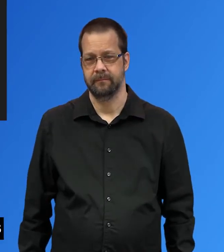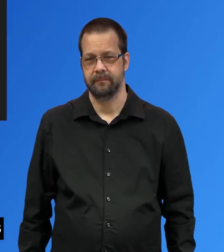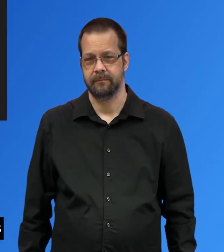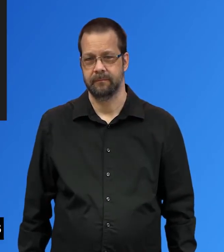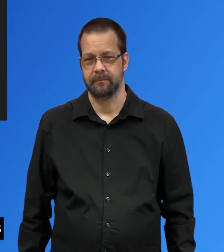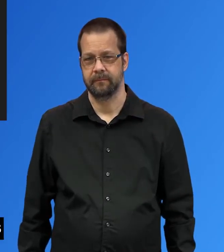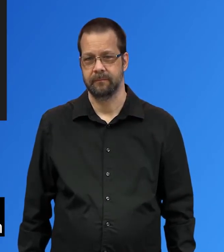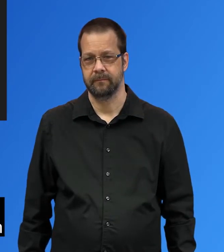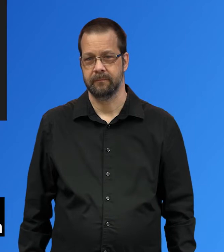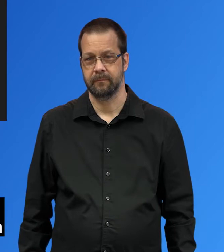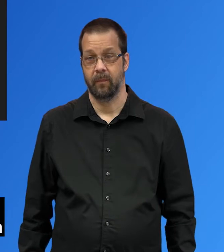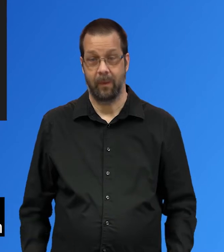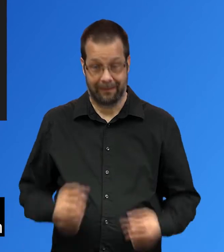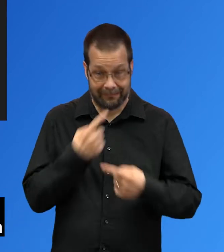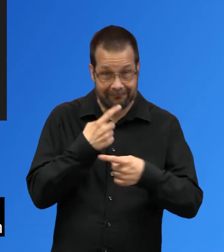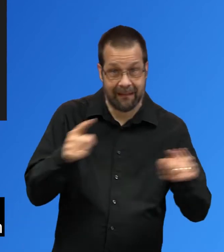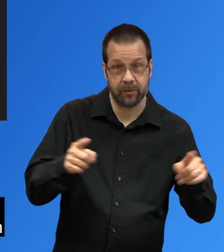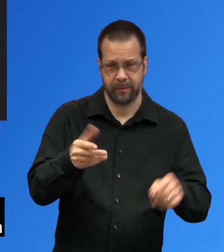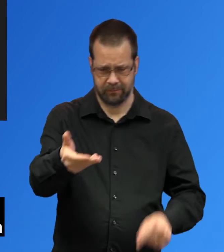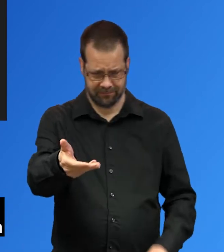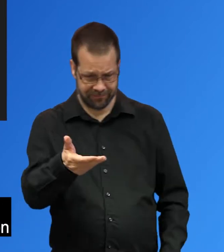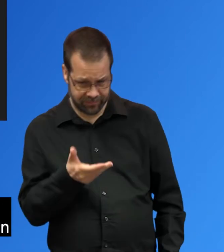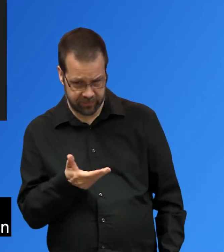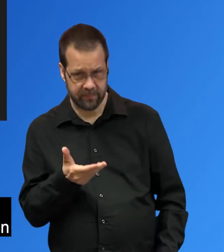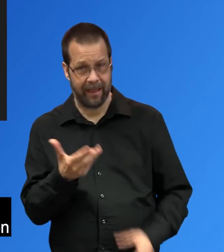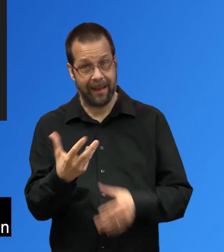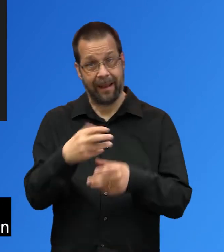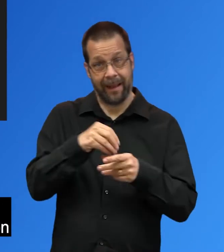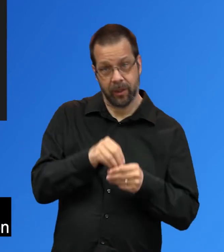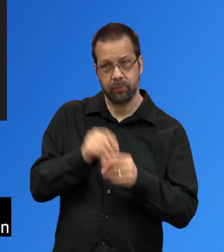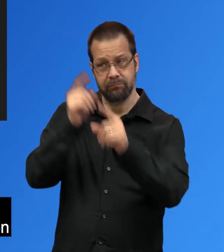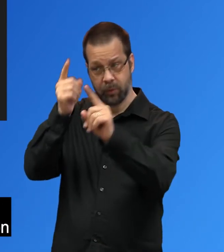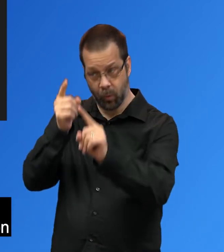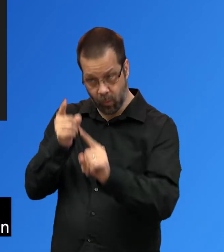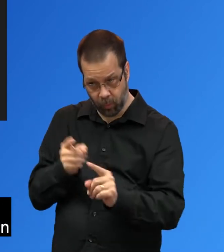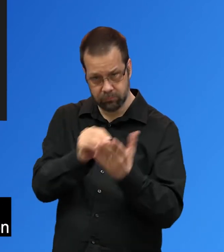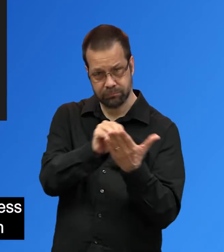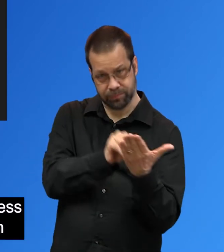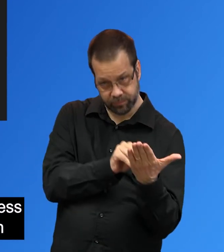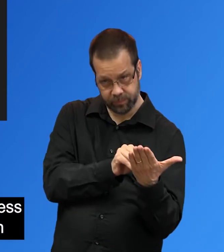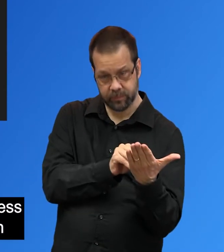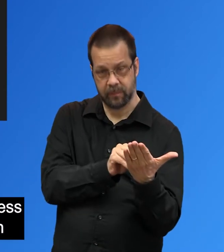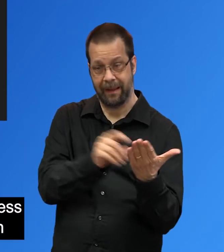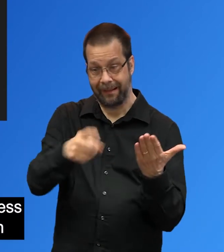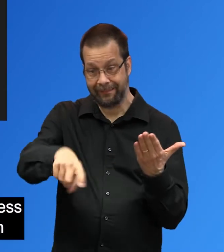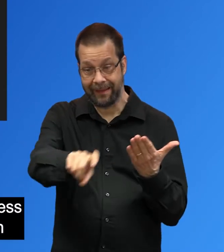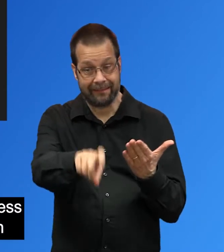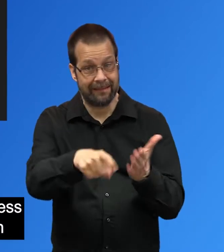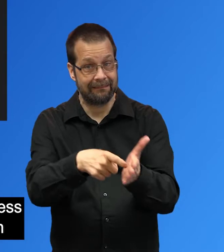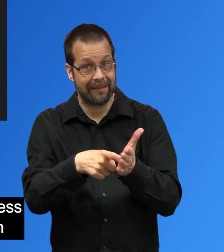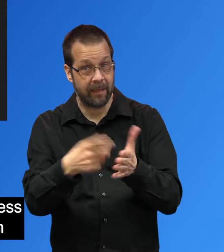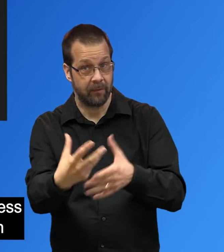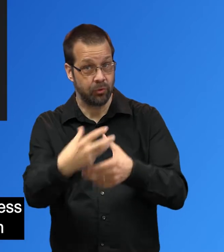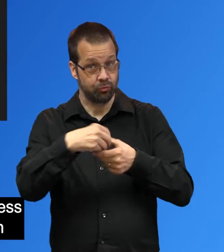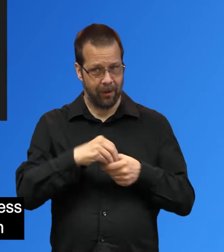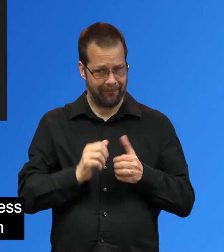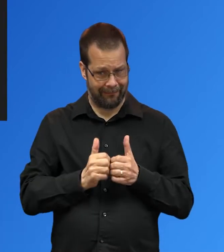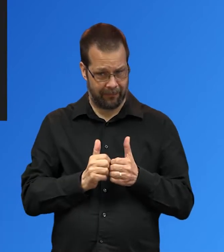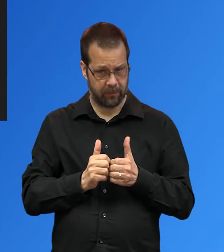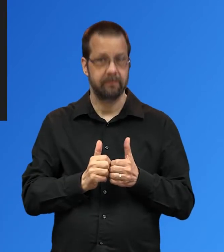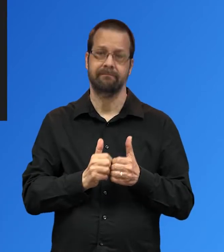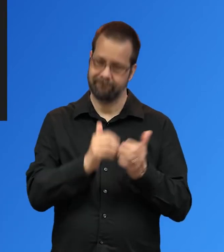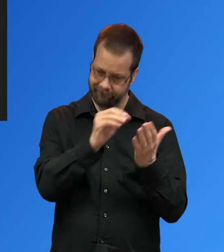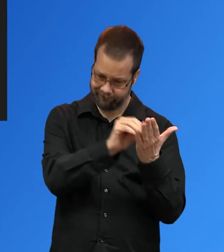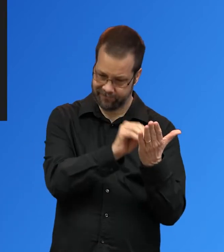Specify meeting objectives in your meeting announcement or invitation and be sure to provide all of the relevant information the audience will need to access the meeting or presentation